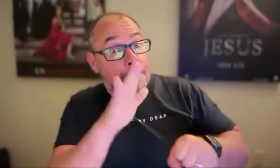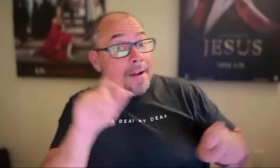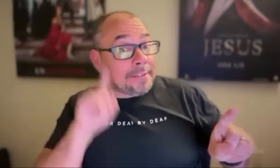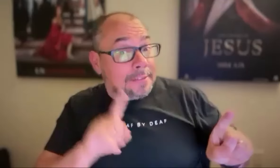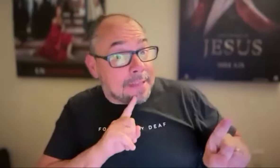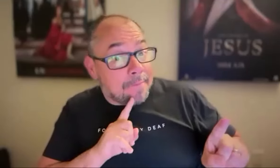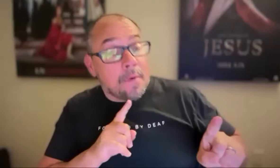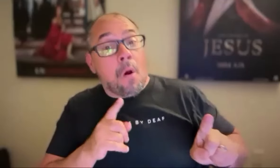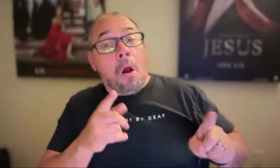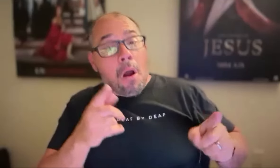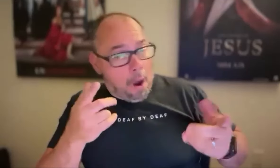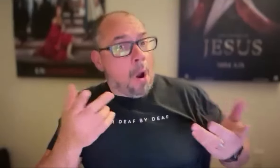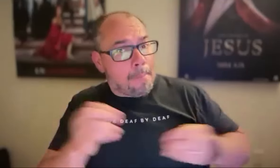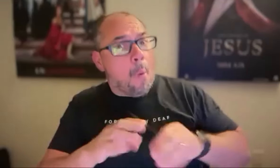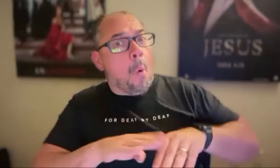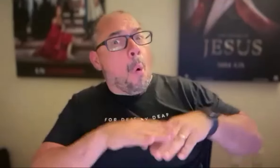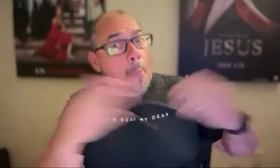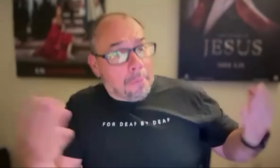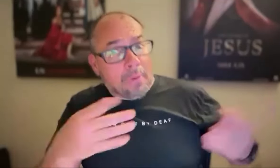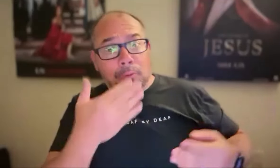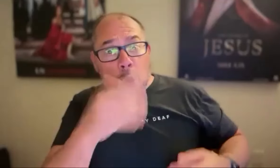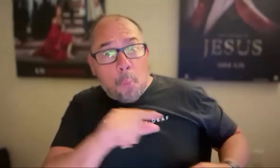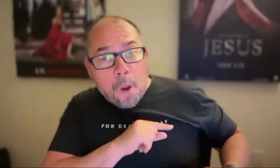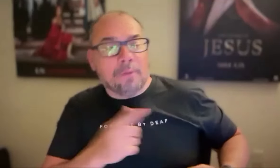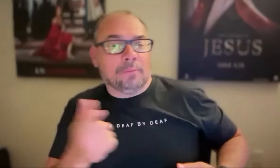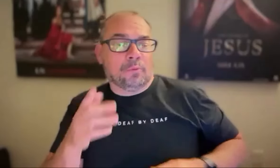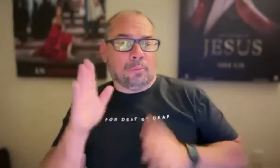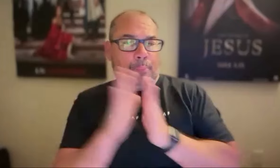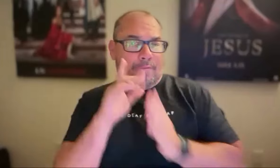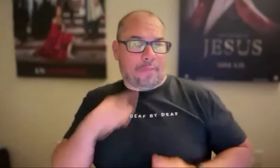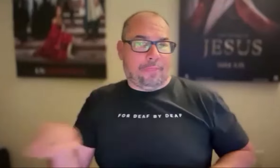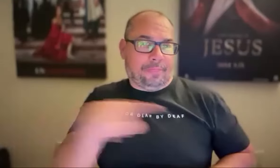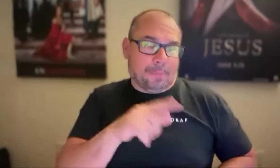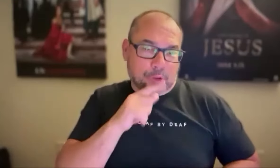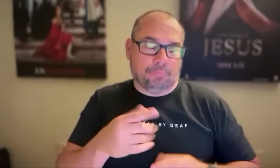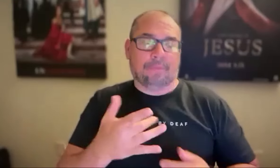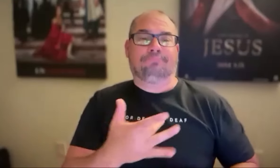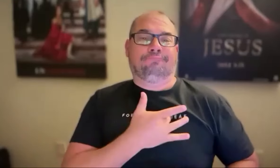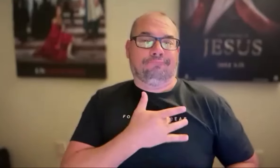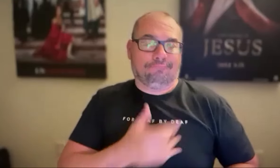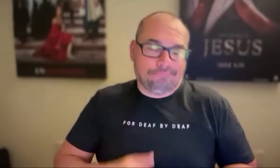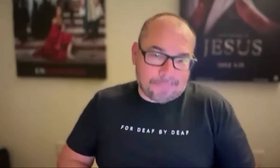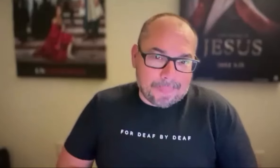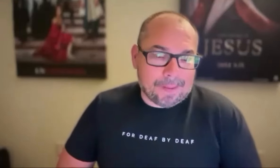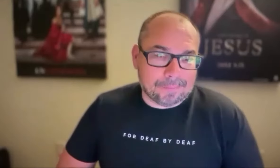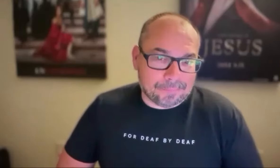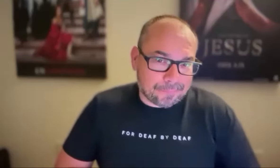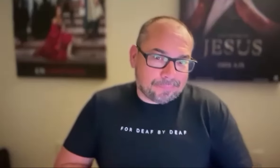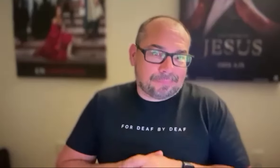because it's made by deaf, for deaf, maybe deaf people would be willing to go and see it. And so that's our prayer, that their hearts would be